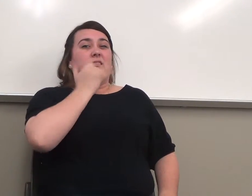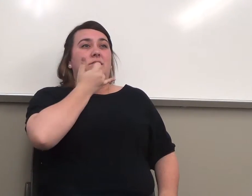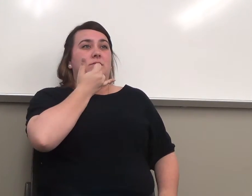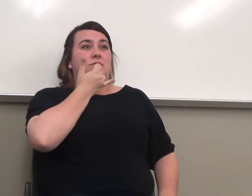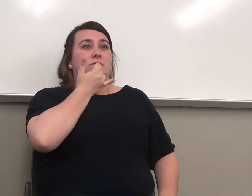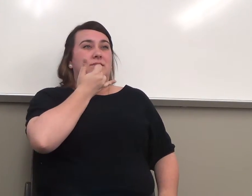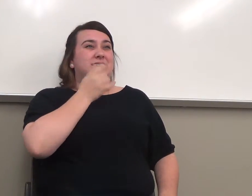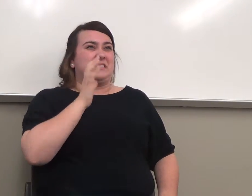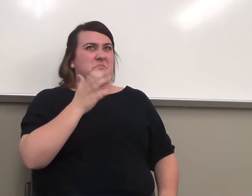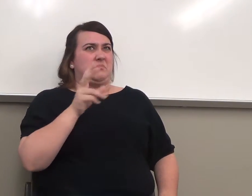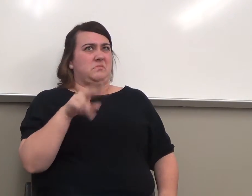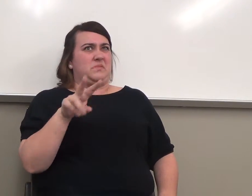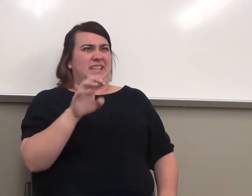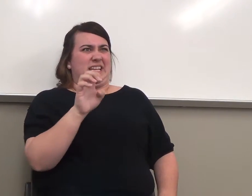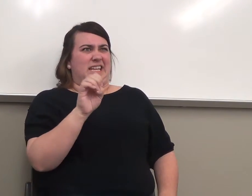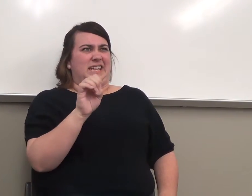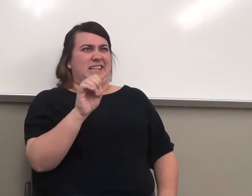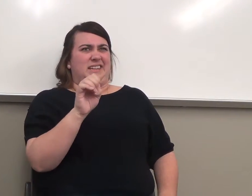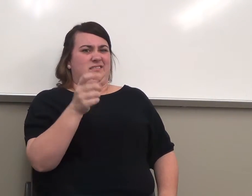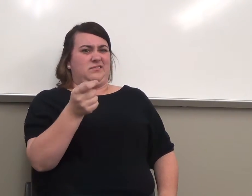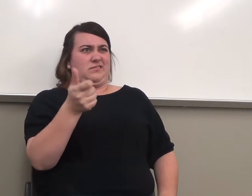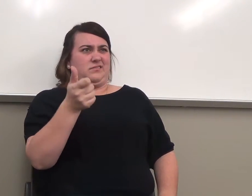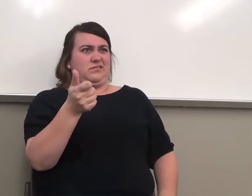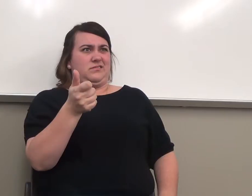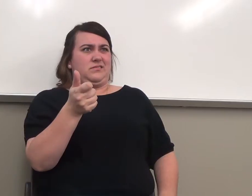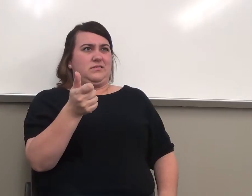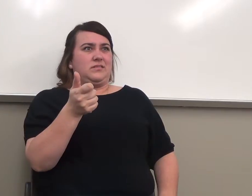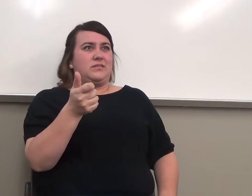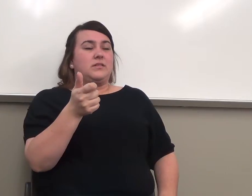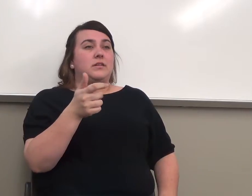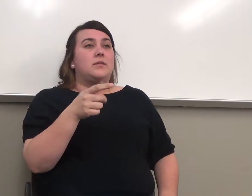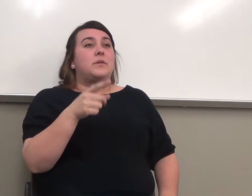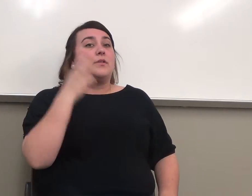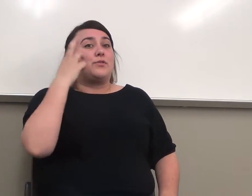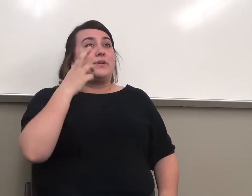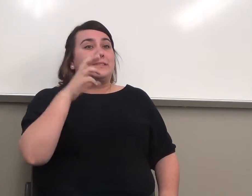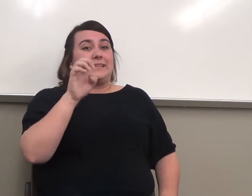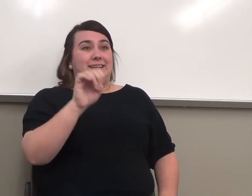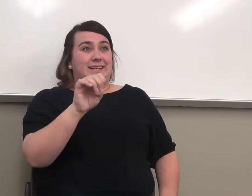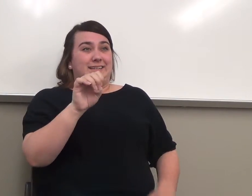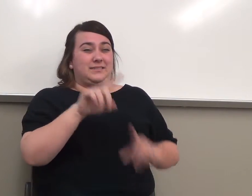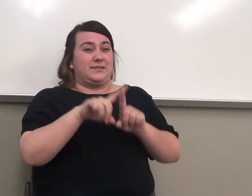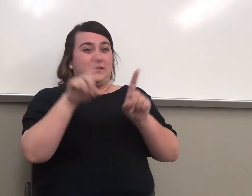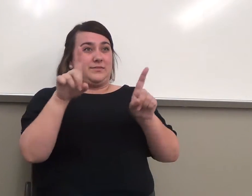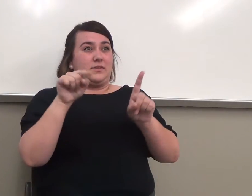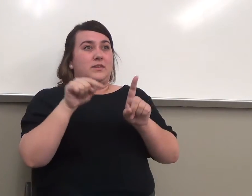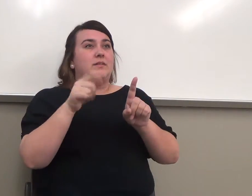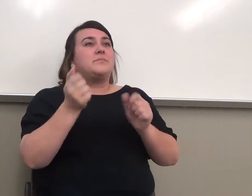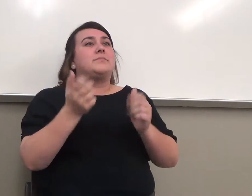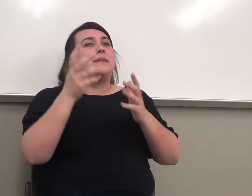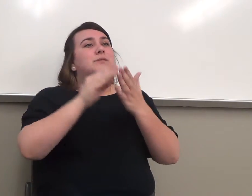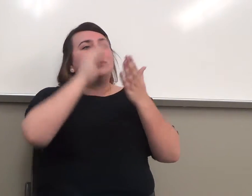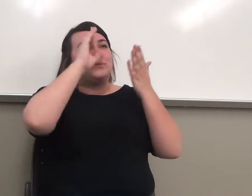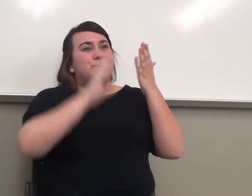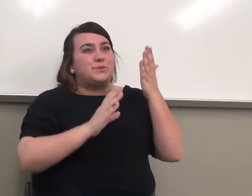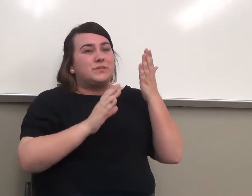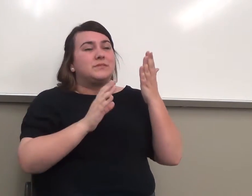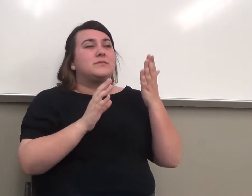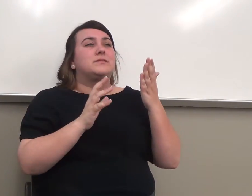looks like that E shouldn't be like that. But the reason I do that is because a lot of students email